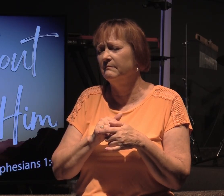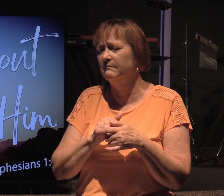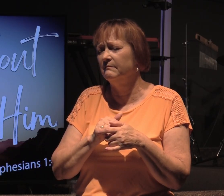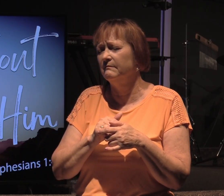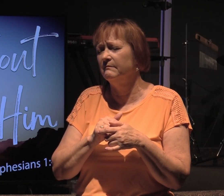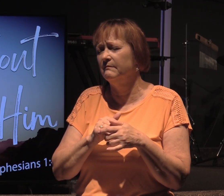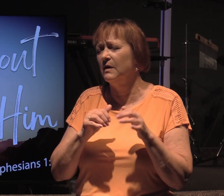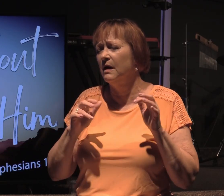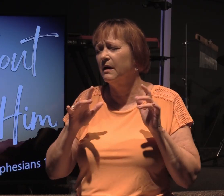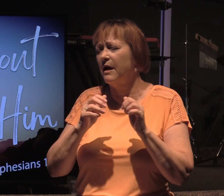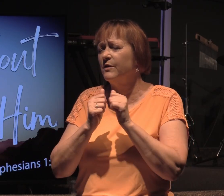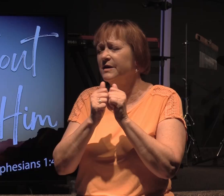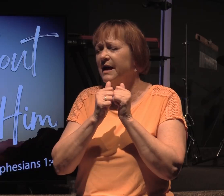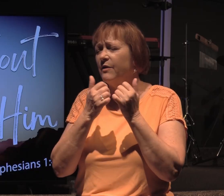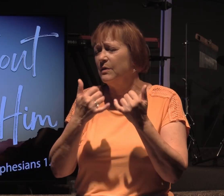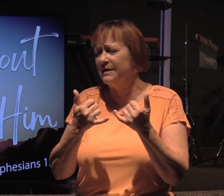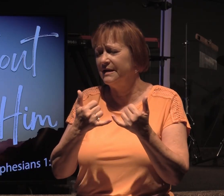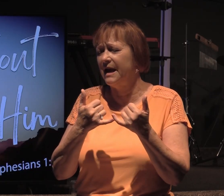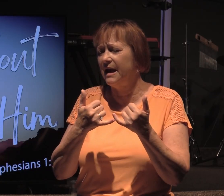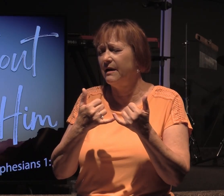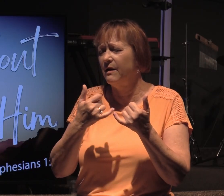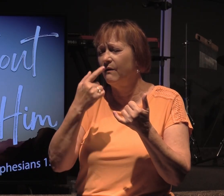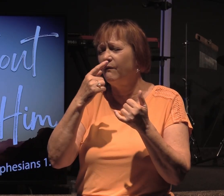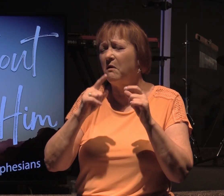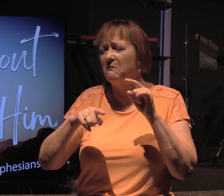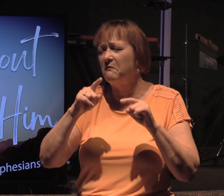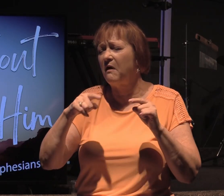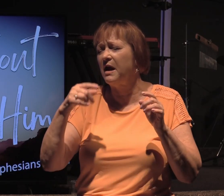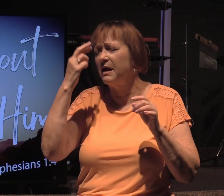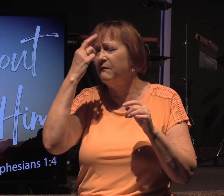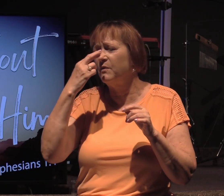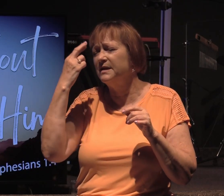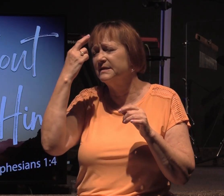We're gathered together today for a variety of reasons.